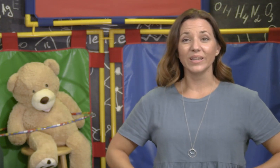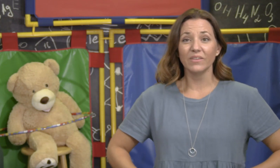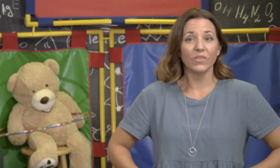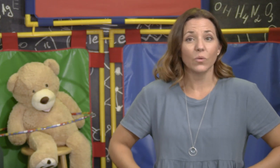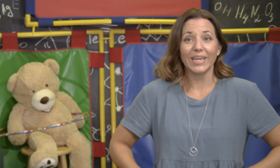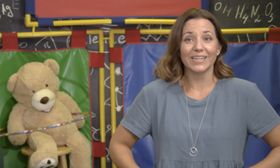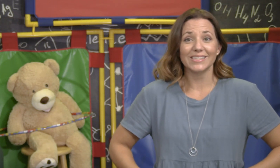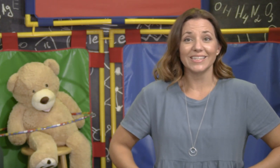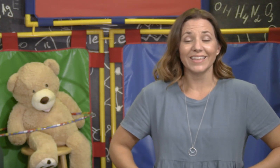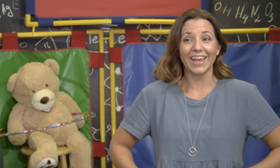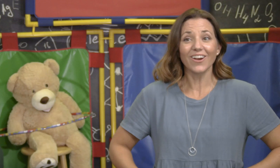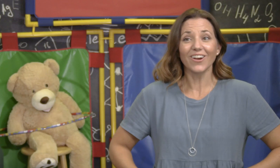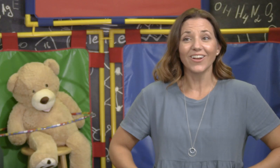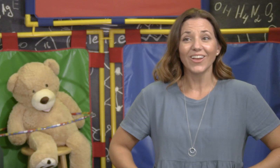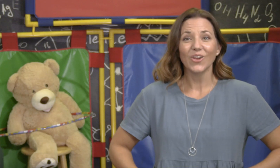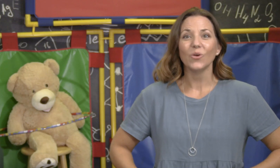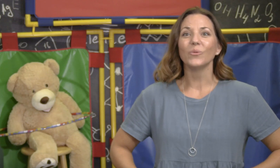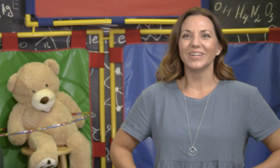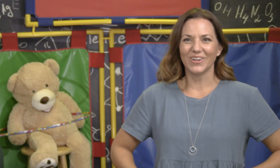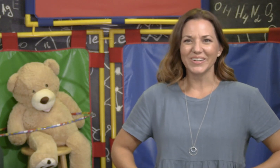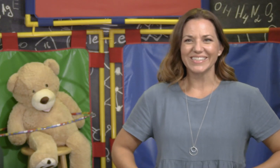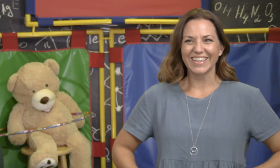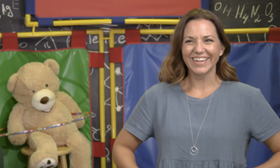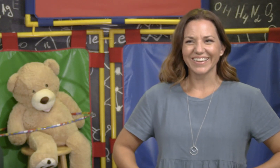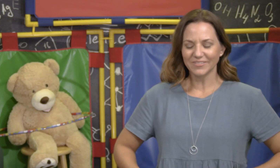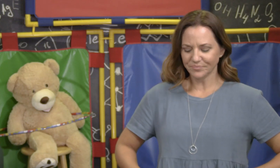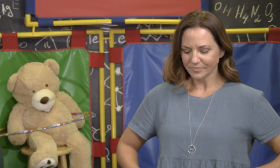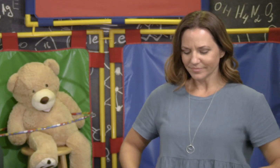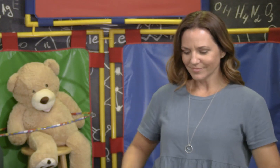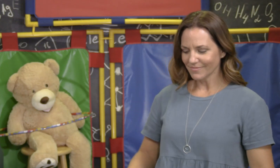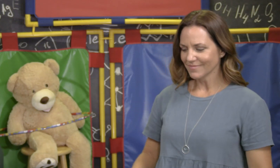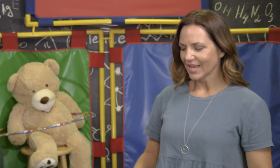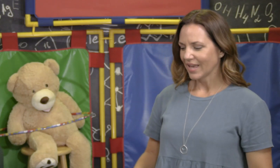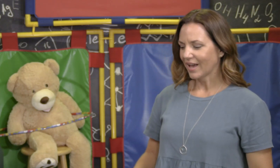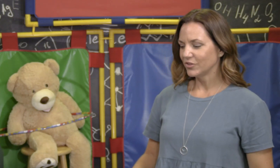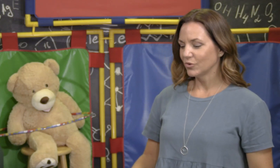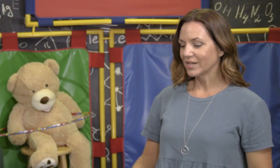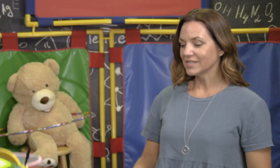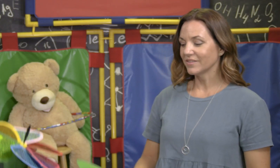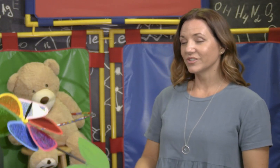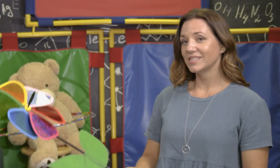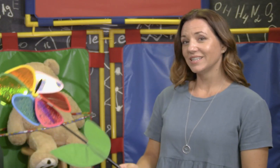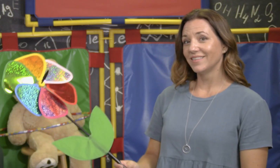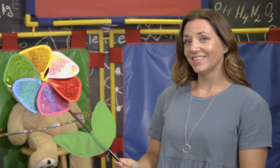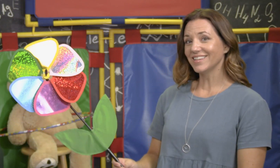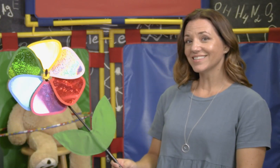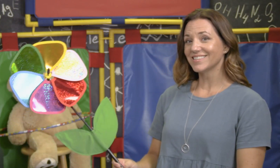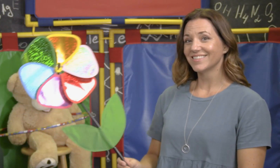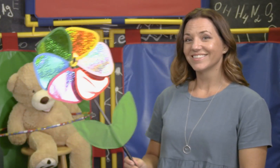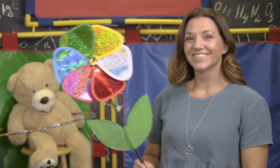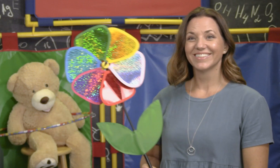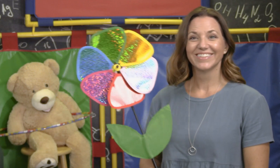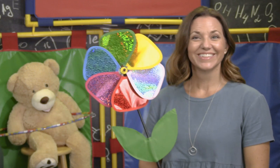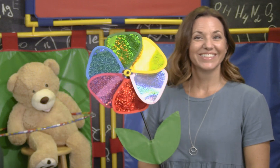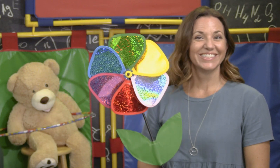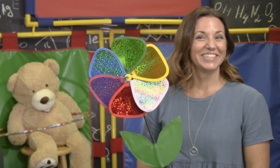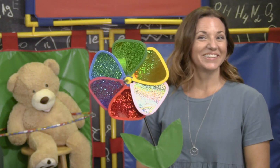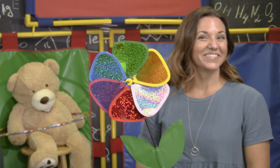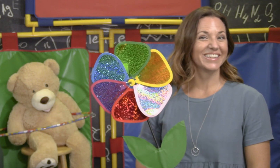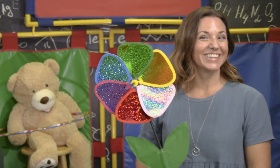even though we can't see the air, we know it's there. Have you guys ever seen this? a you know what it